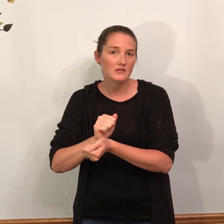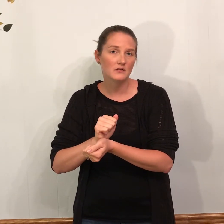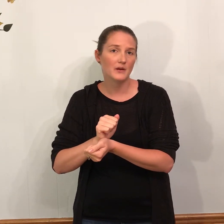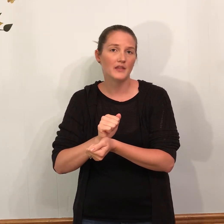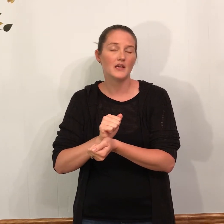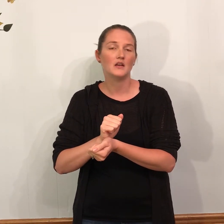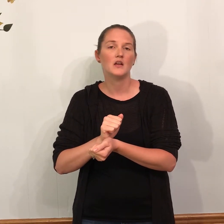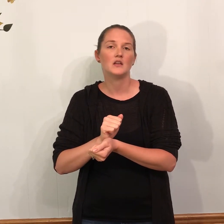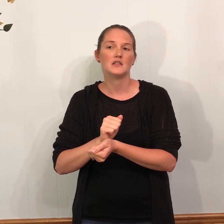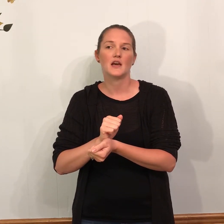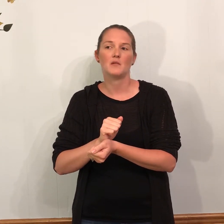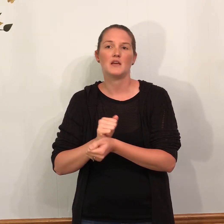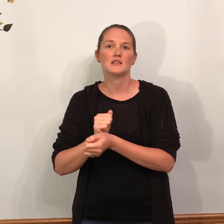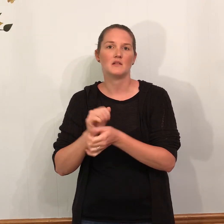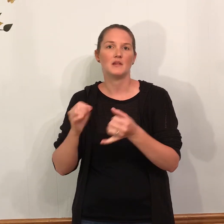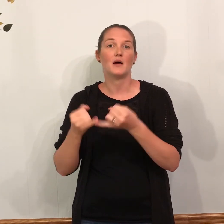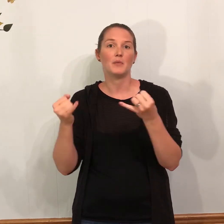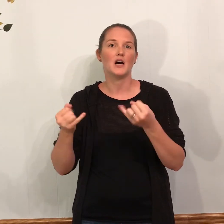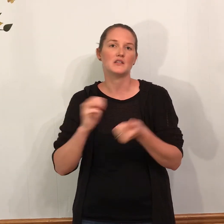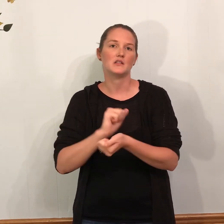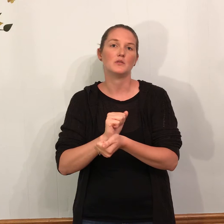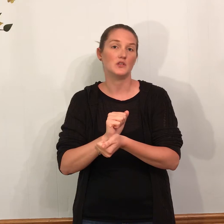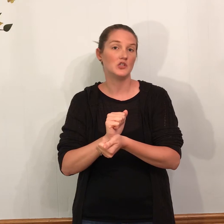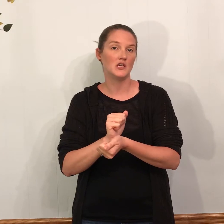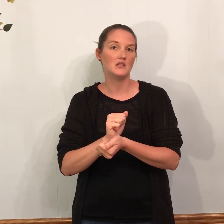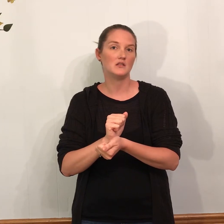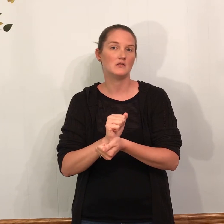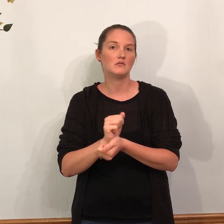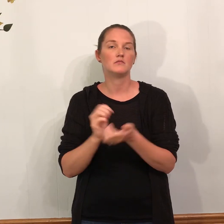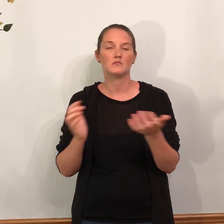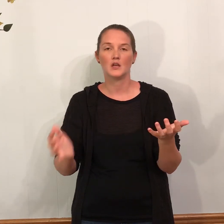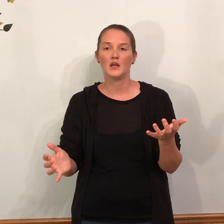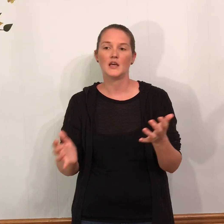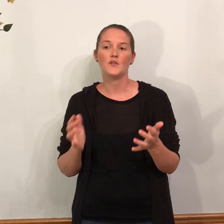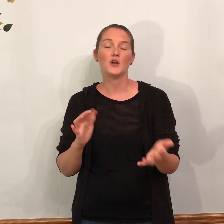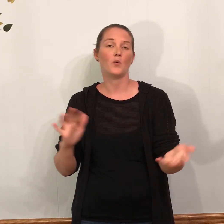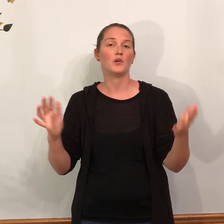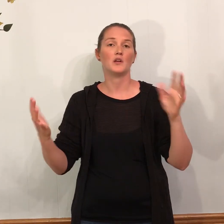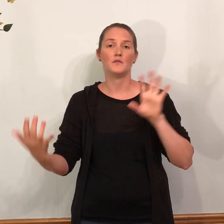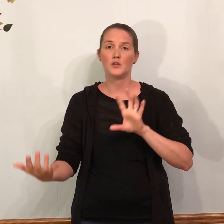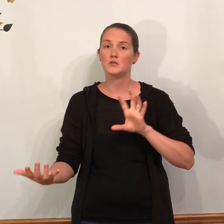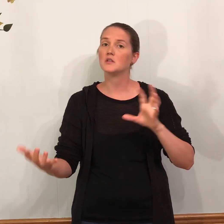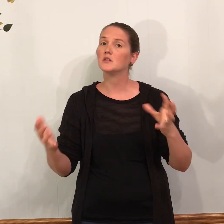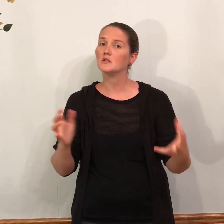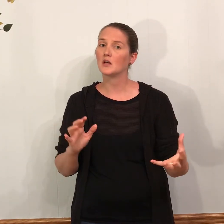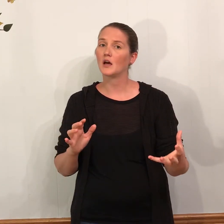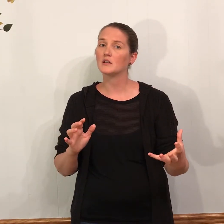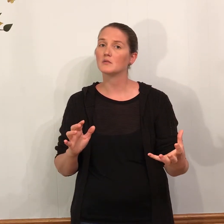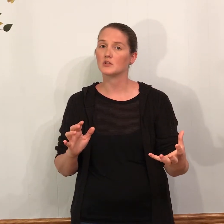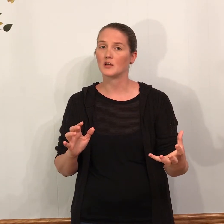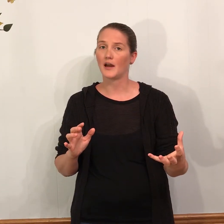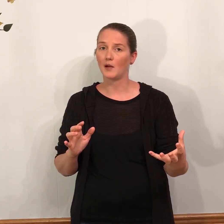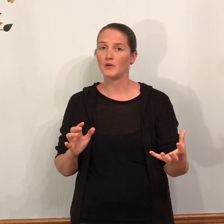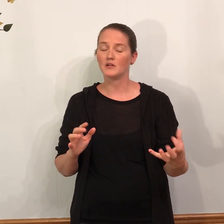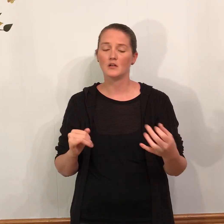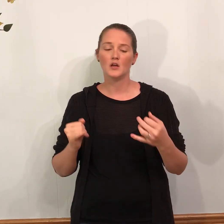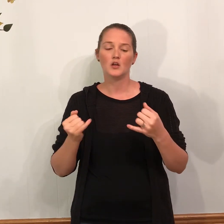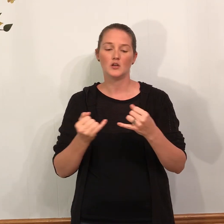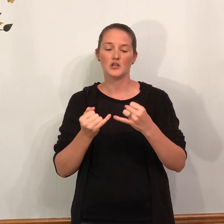with it. To kind of be it's going to be that pasta with the cheese. If you're not wanting to confuse the two signs. Which could happen. You could